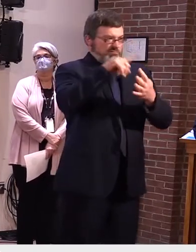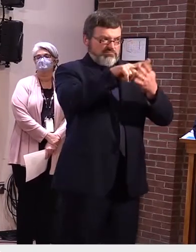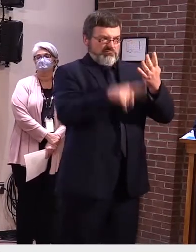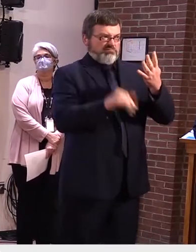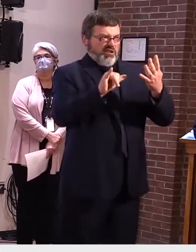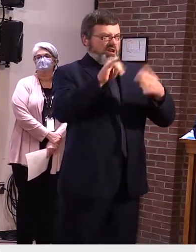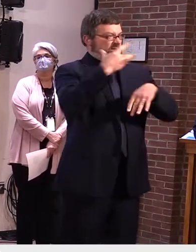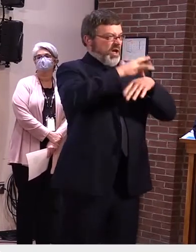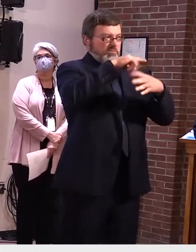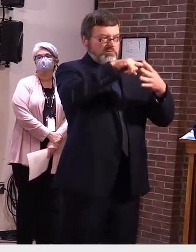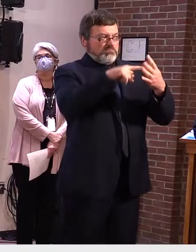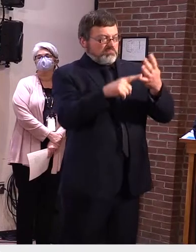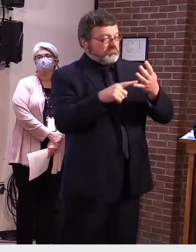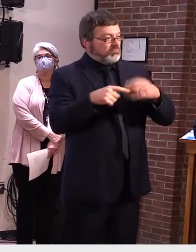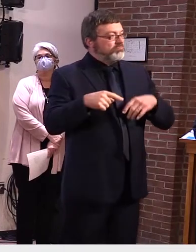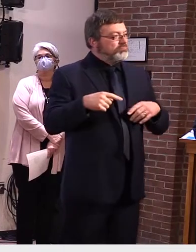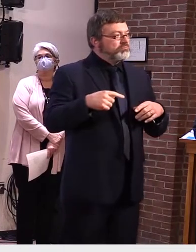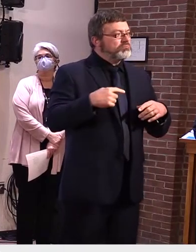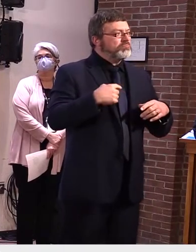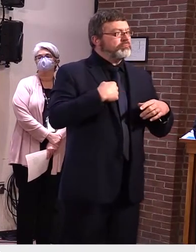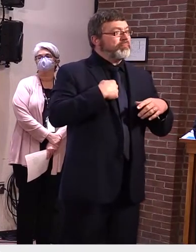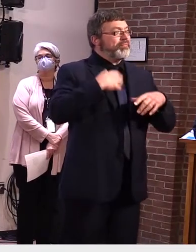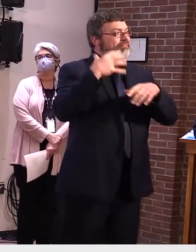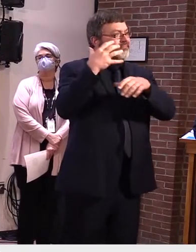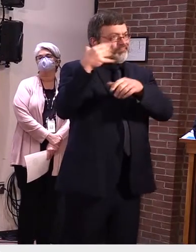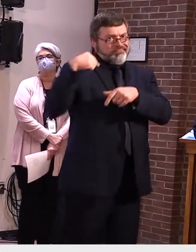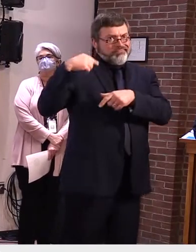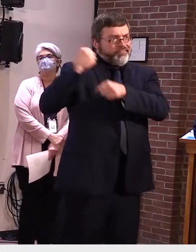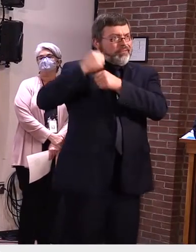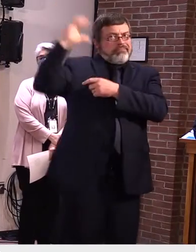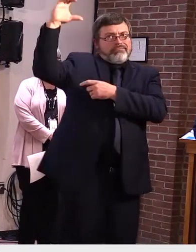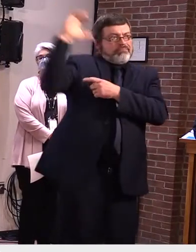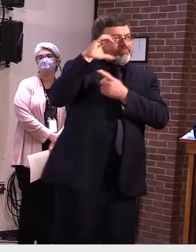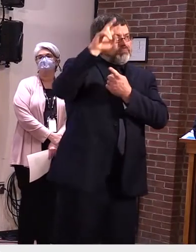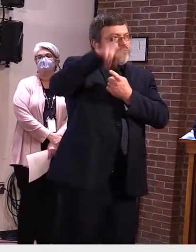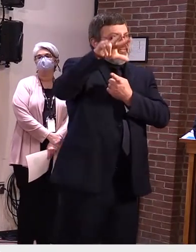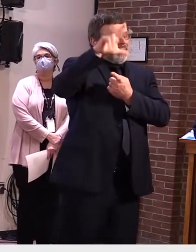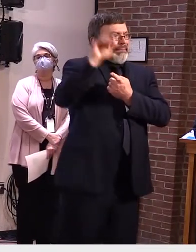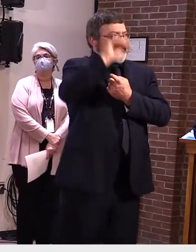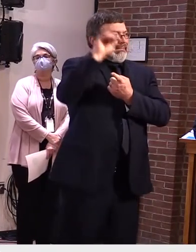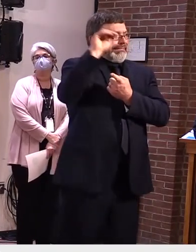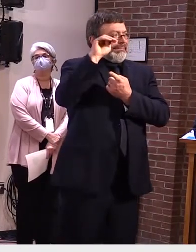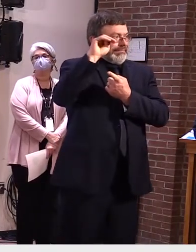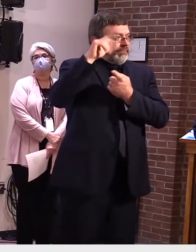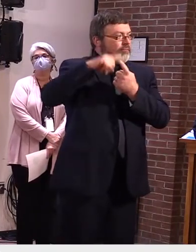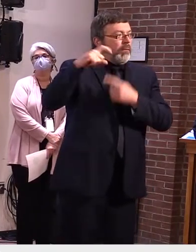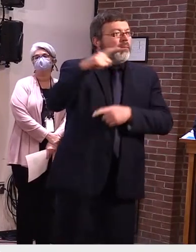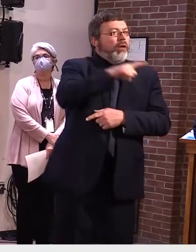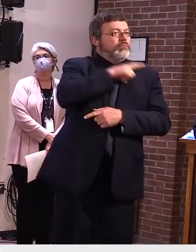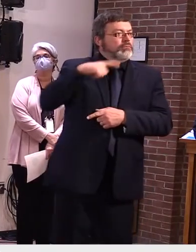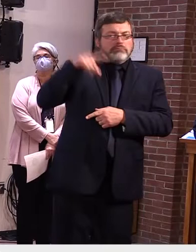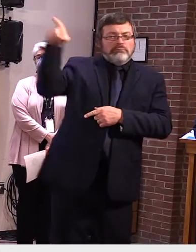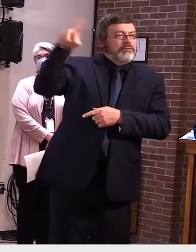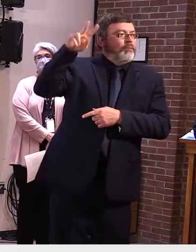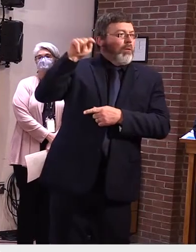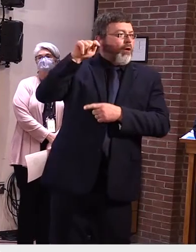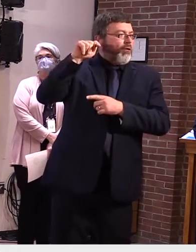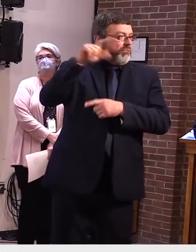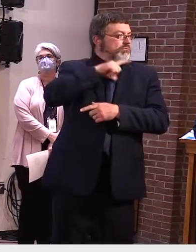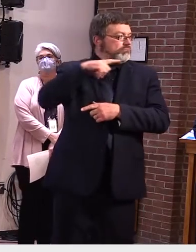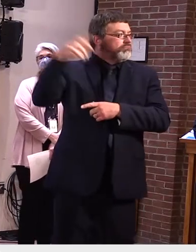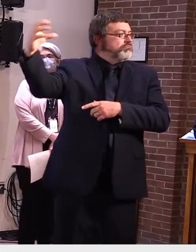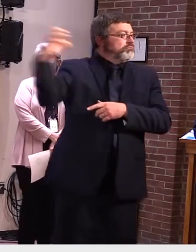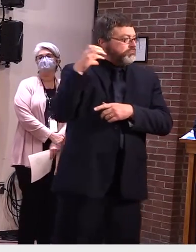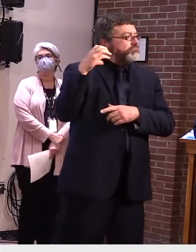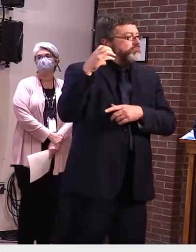million allocation by the Vermont Legislature from the Federal Corona Relief Funds and with support from the Governor,